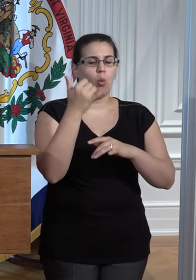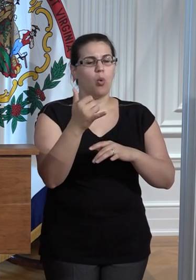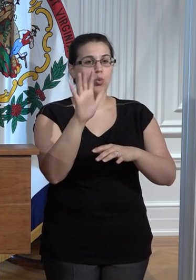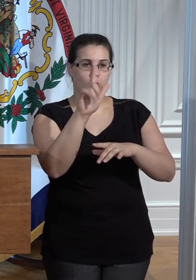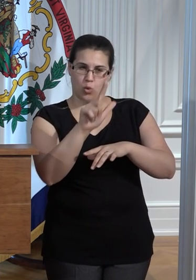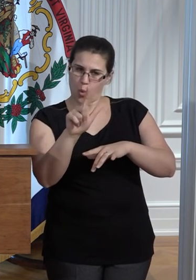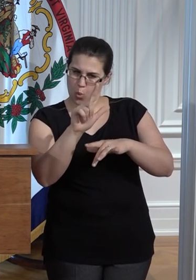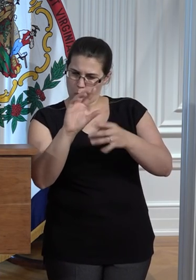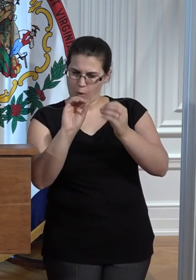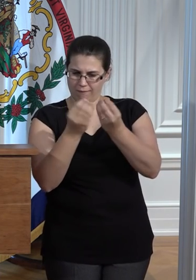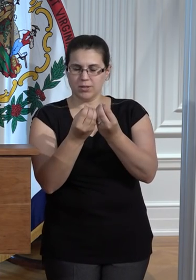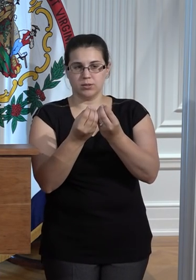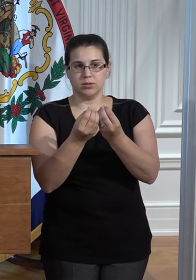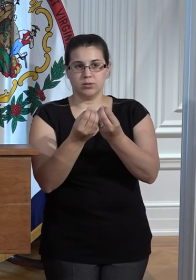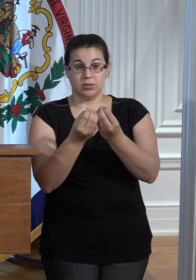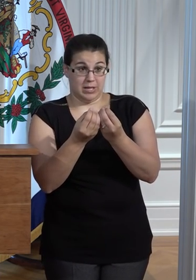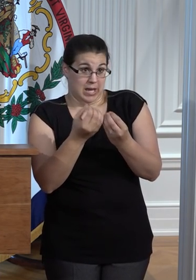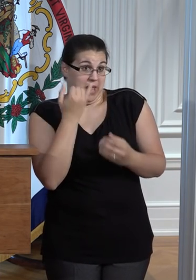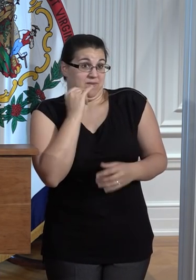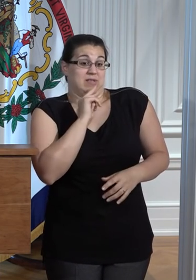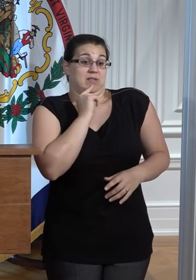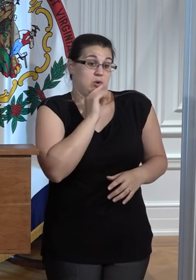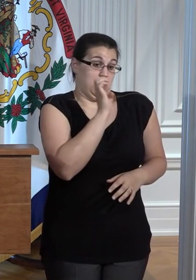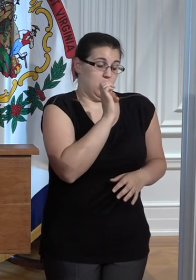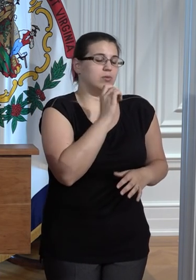and if it's an emergency, call 911.